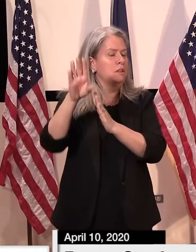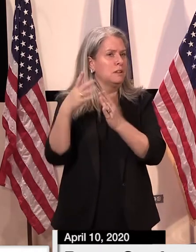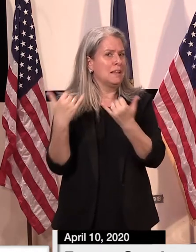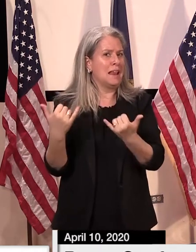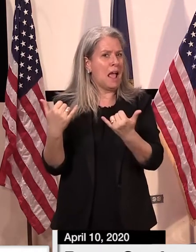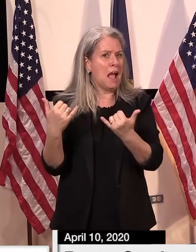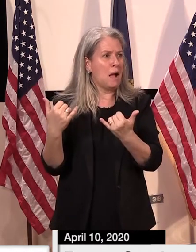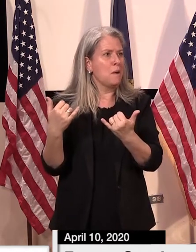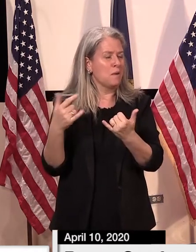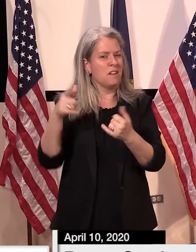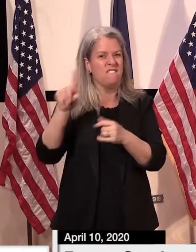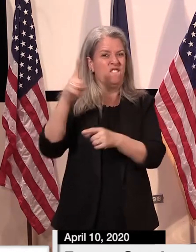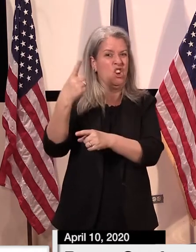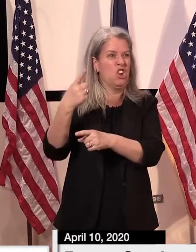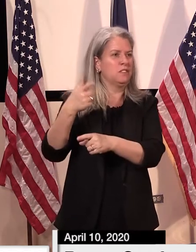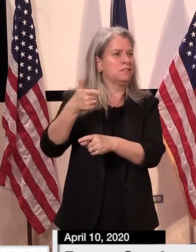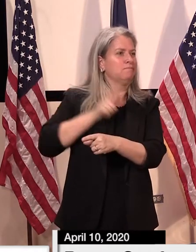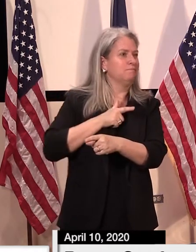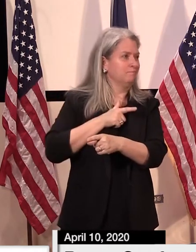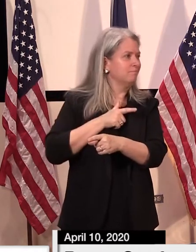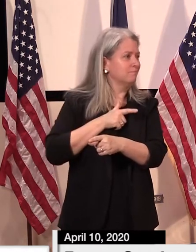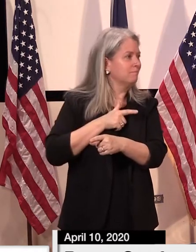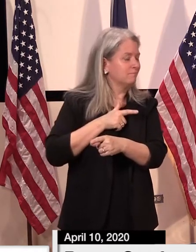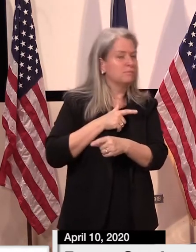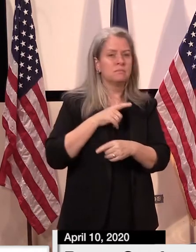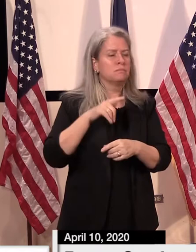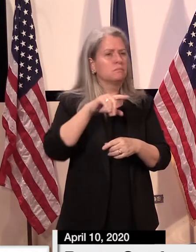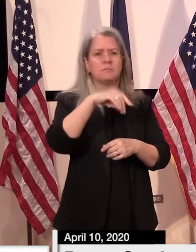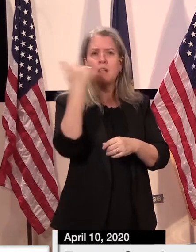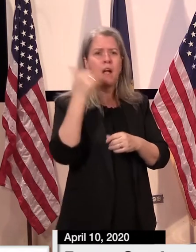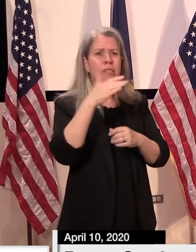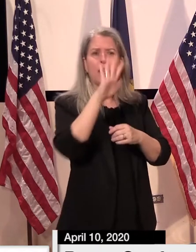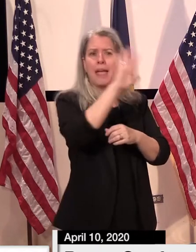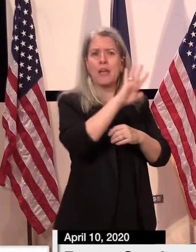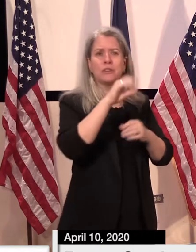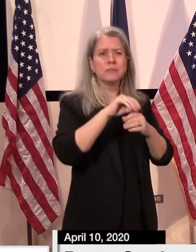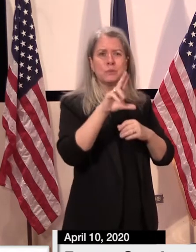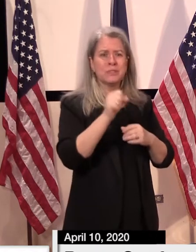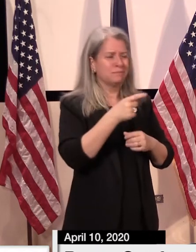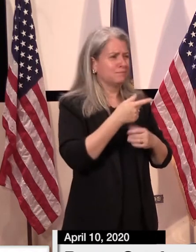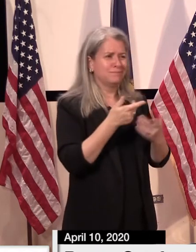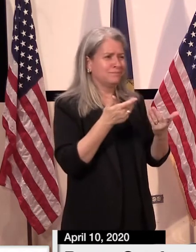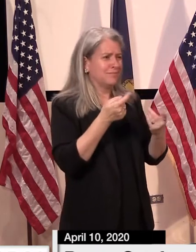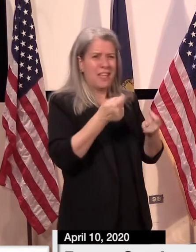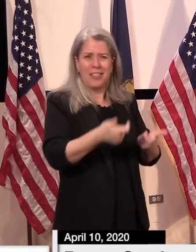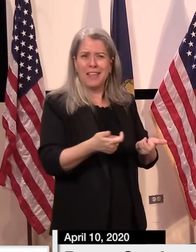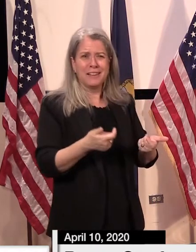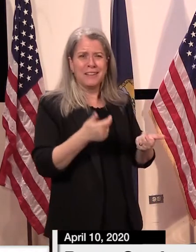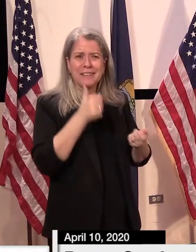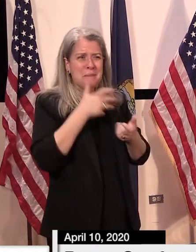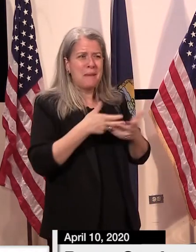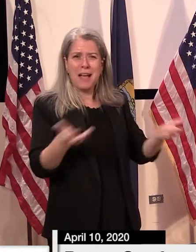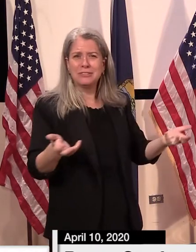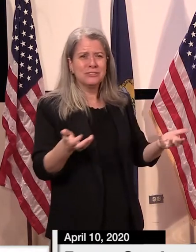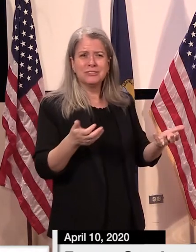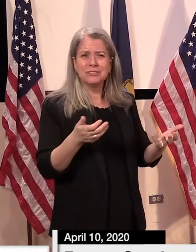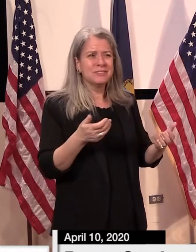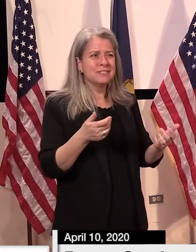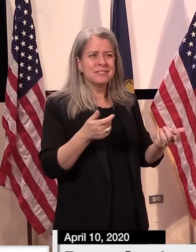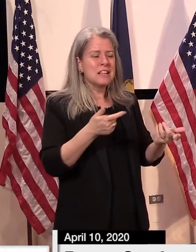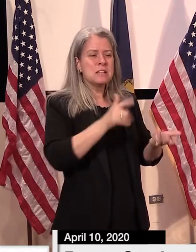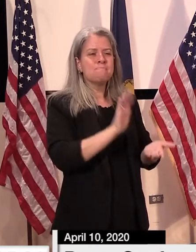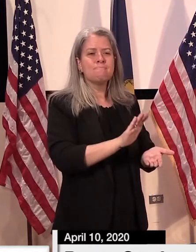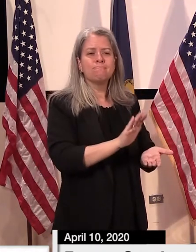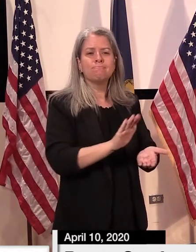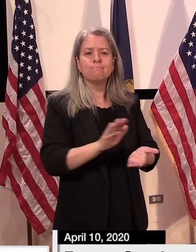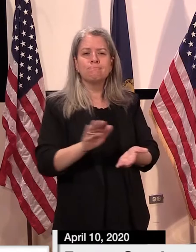our peak will be. But there is also parts of the country that have had very little in the way of activity or much more modest